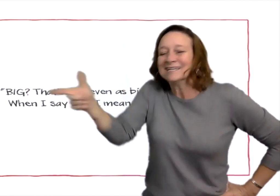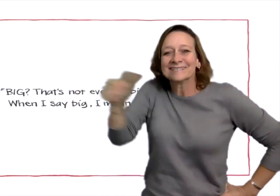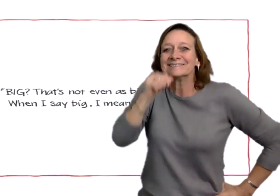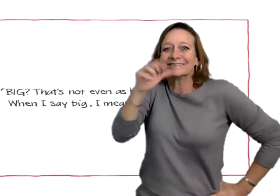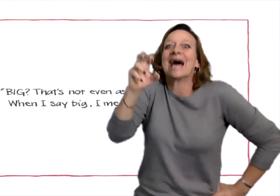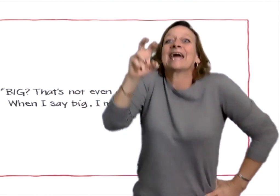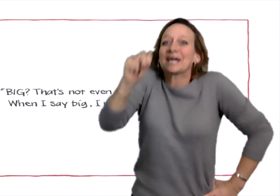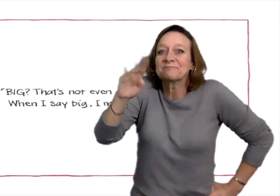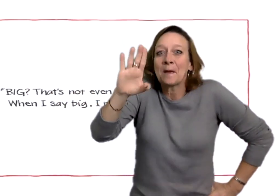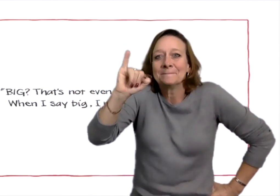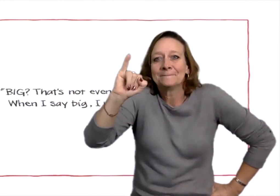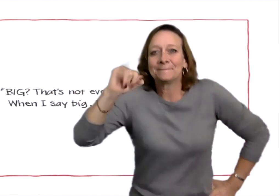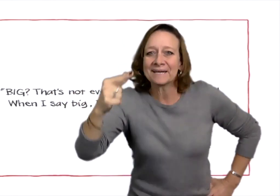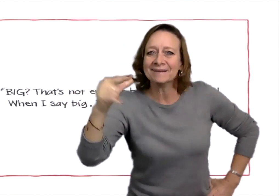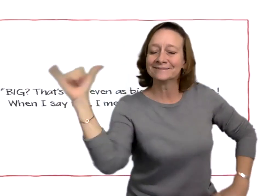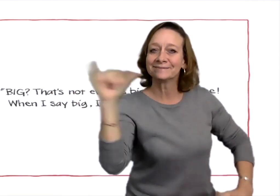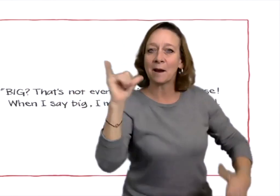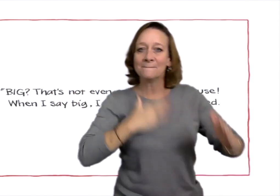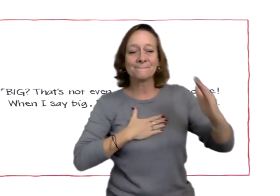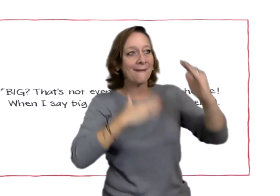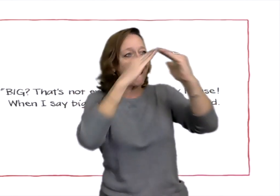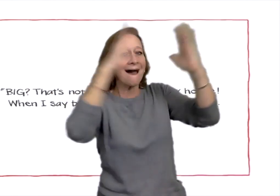That's not even as big as my house.